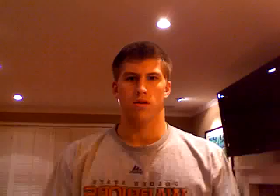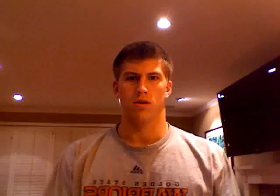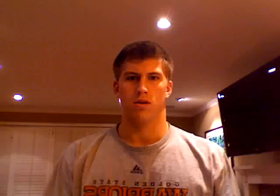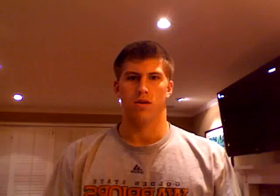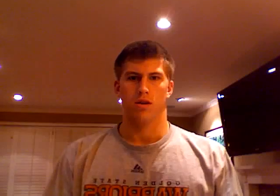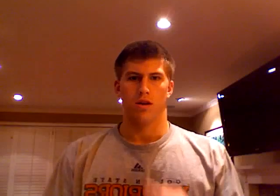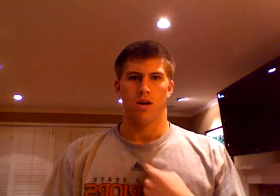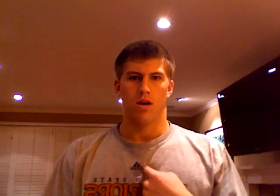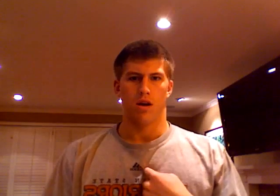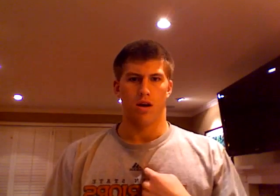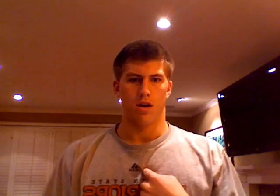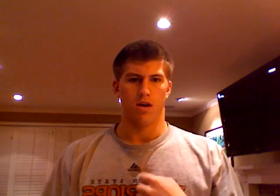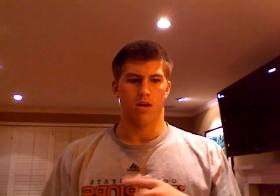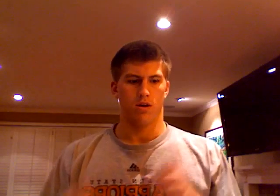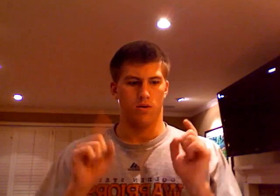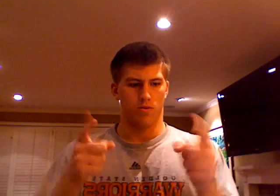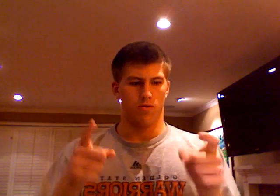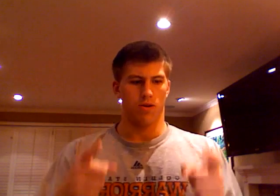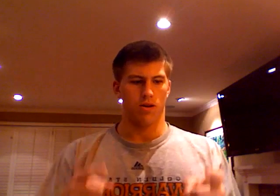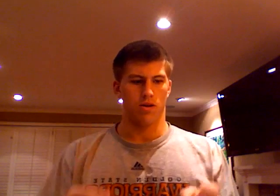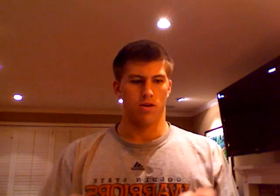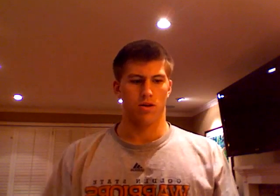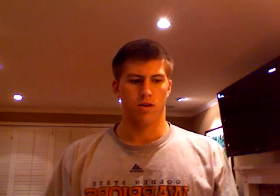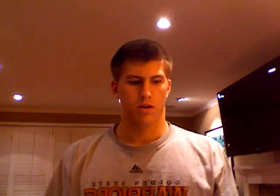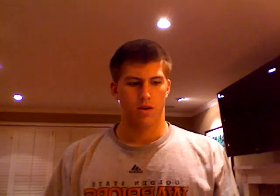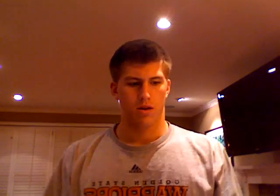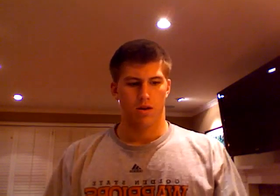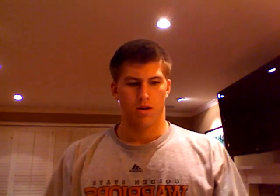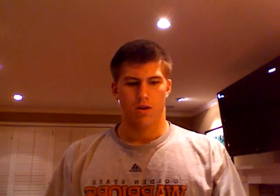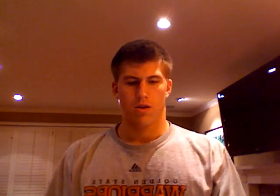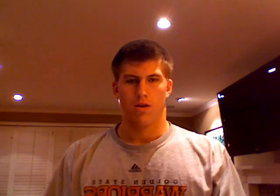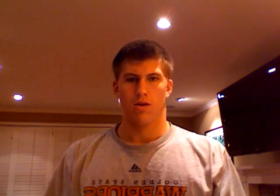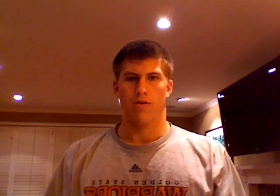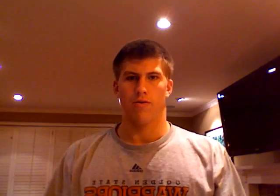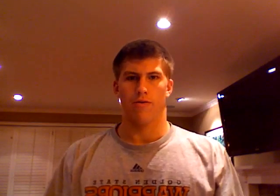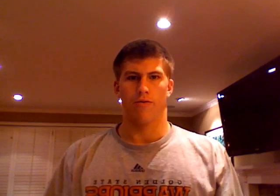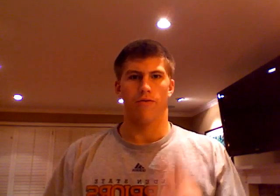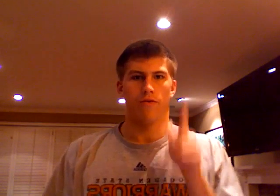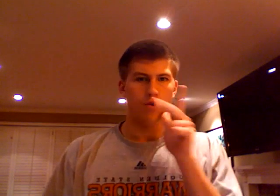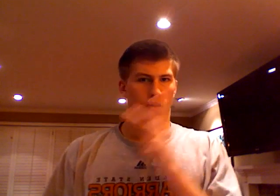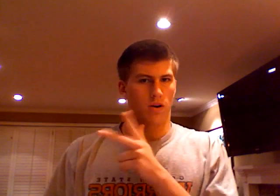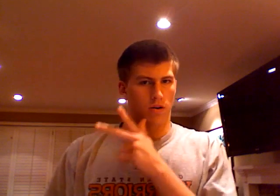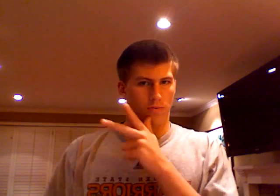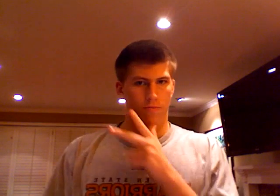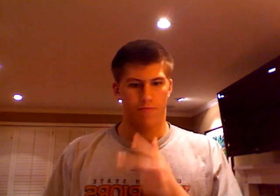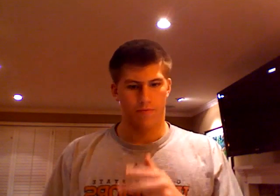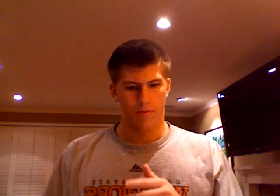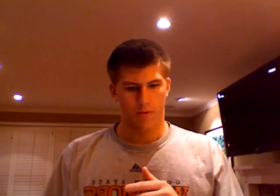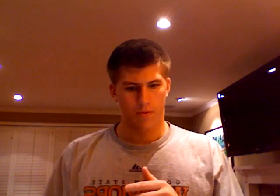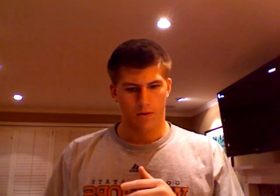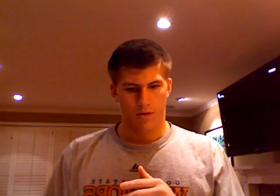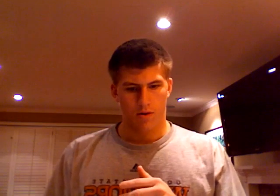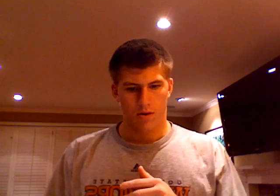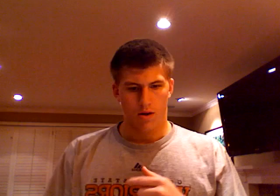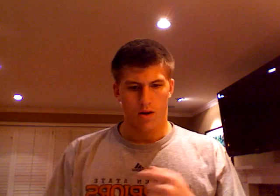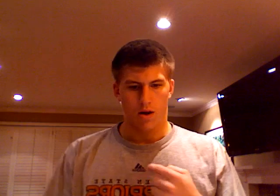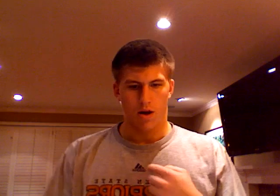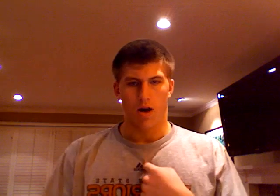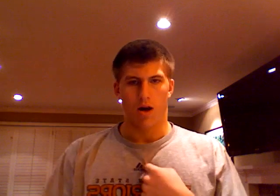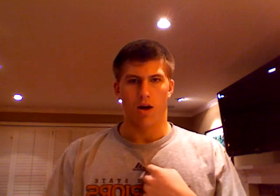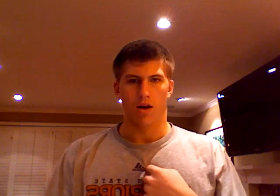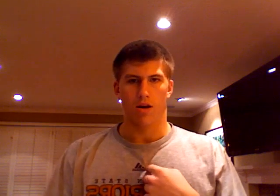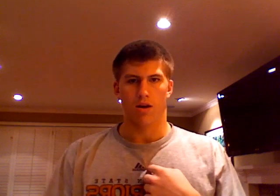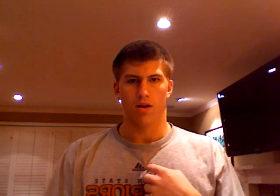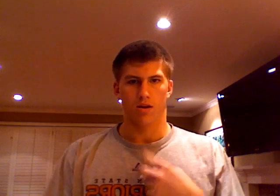... server... ... bar... ...